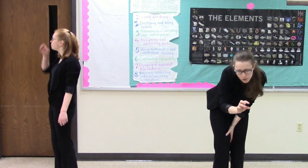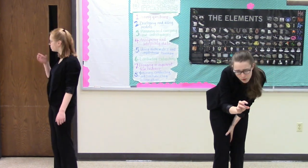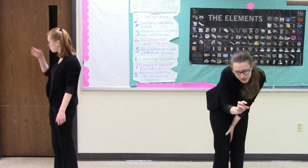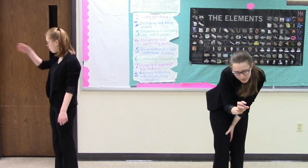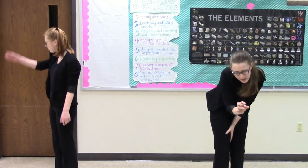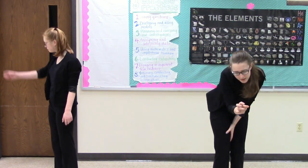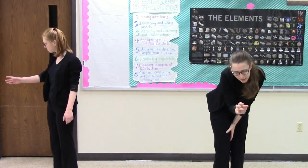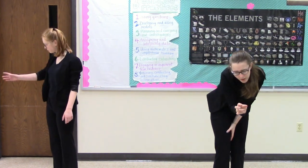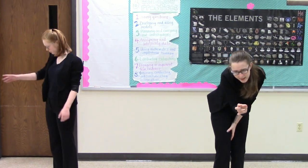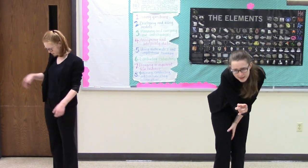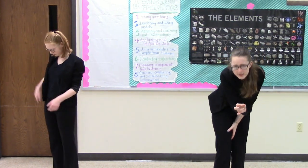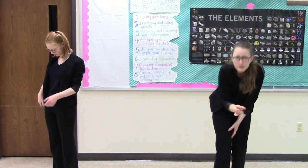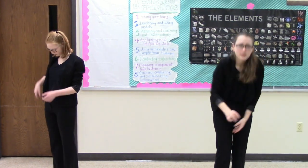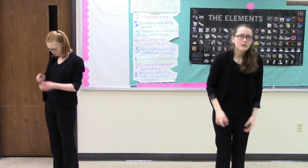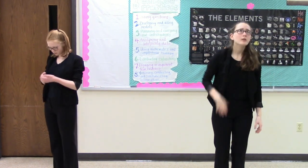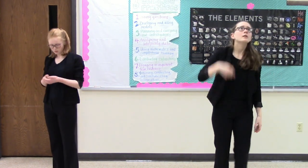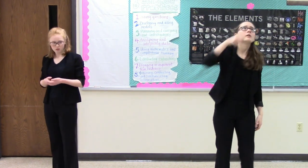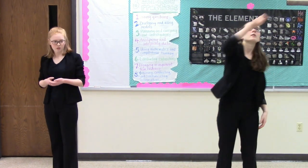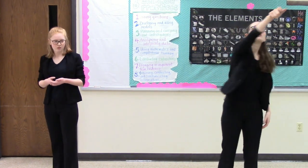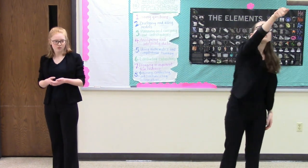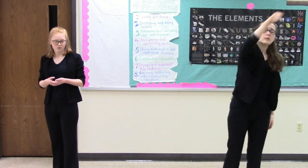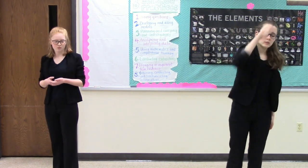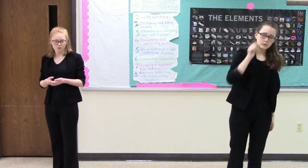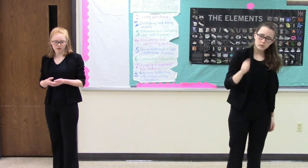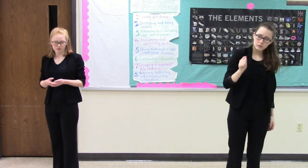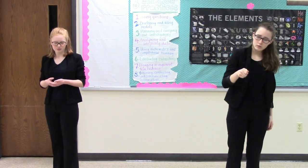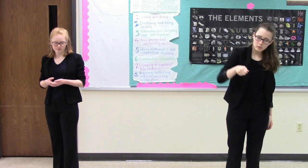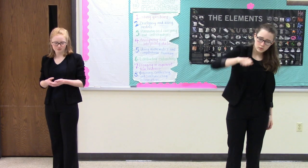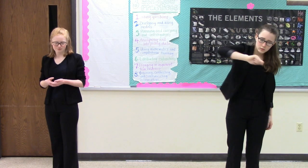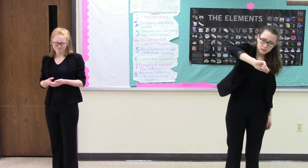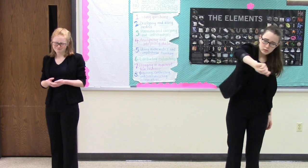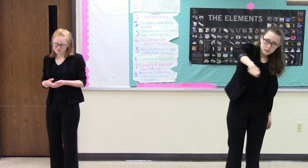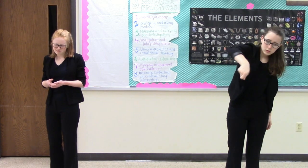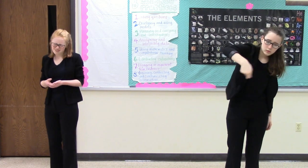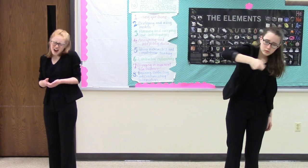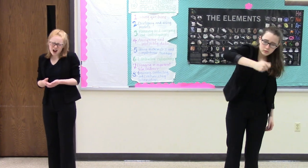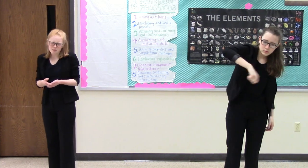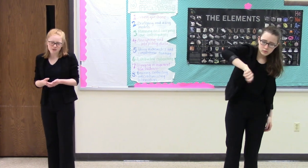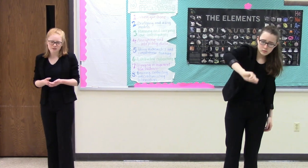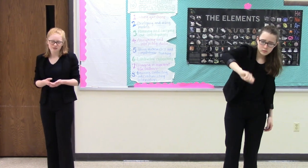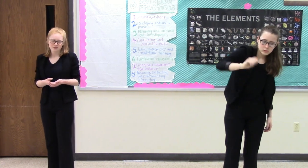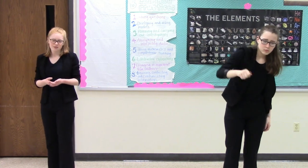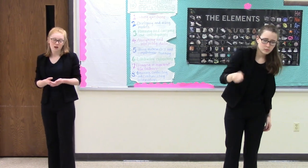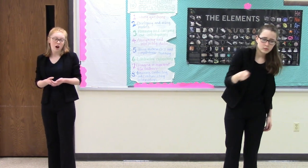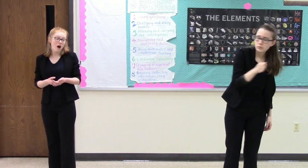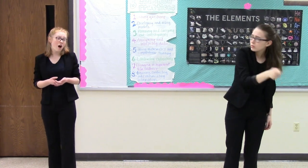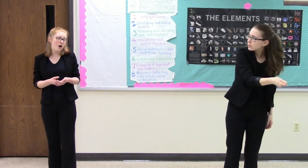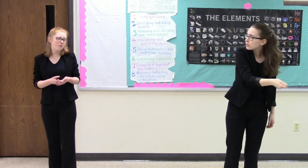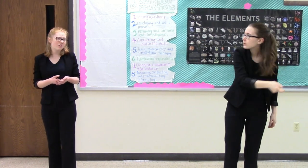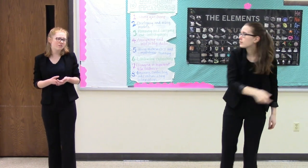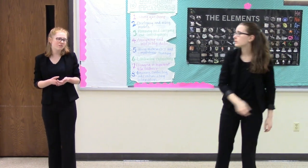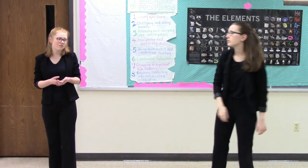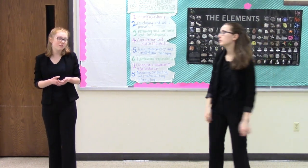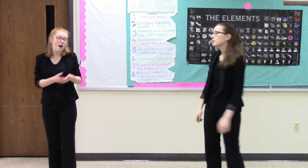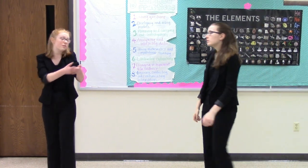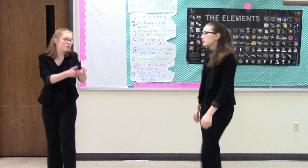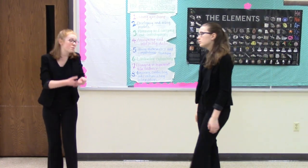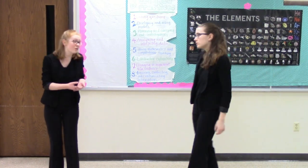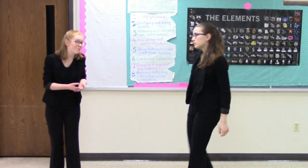know something's not right. Well, yeah, but I mean, I've just been really